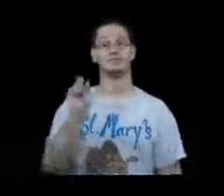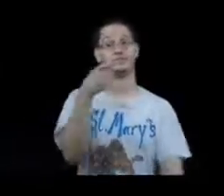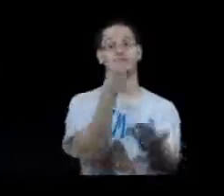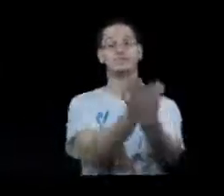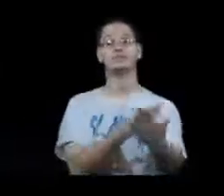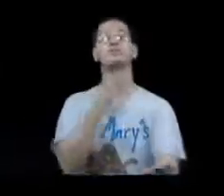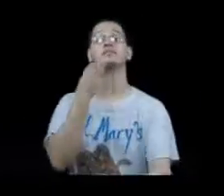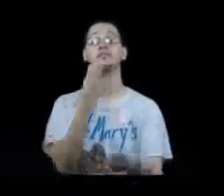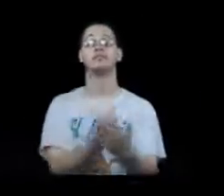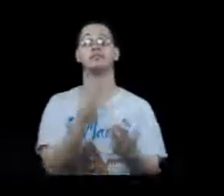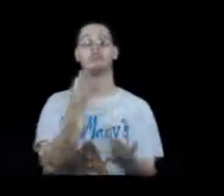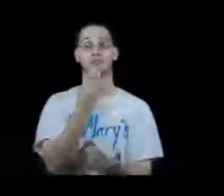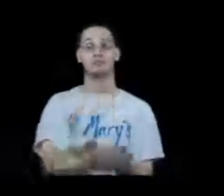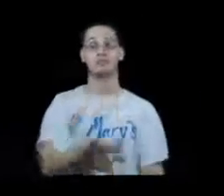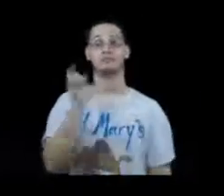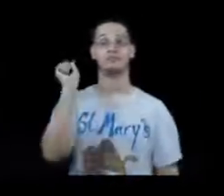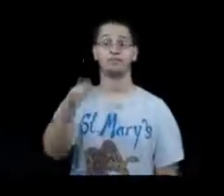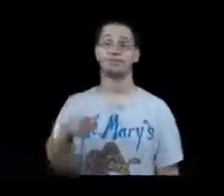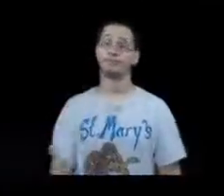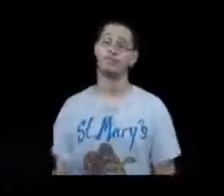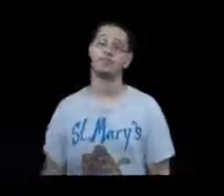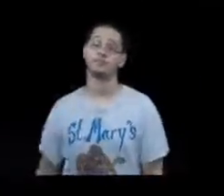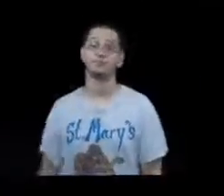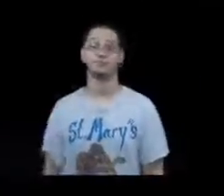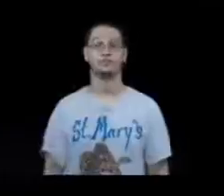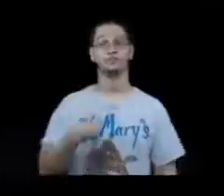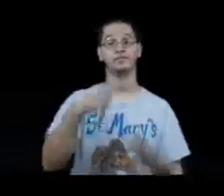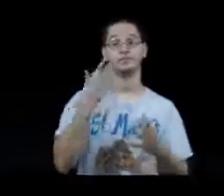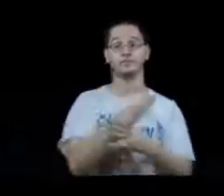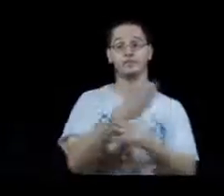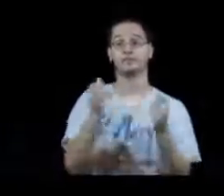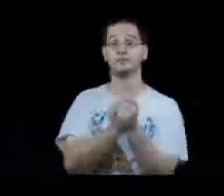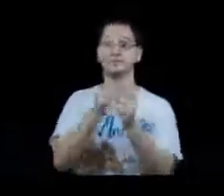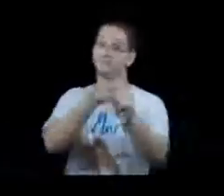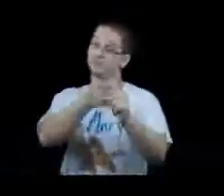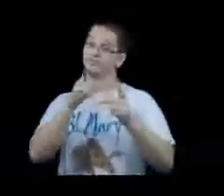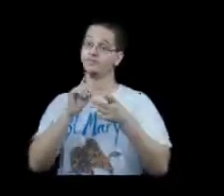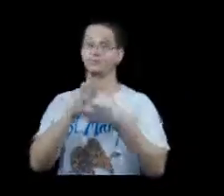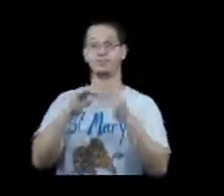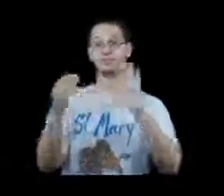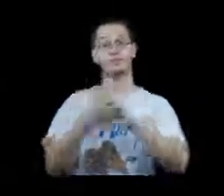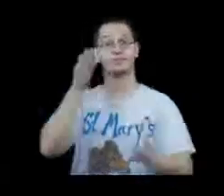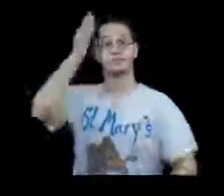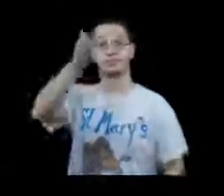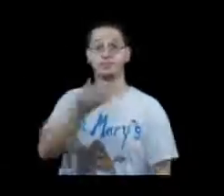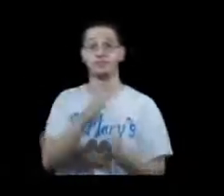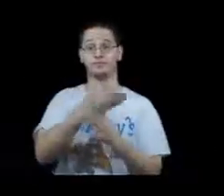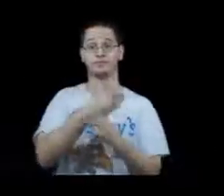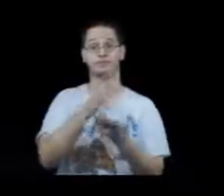a dollar, dollar, dollar, that's what I need And if I share with you my story, would you share your dollar with